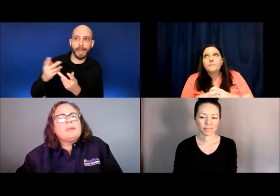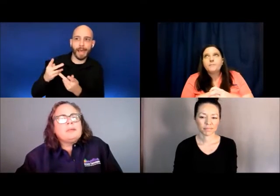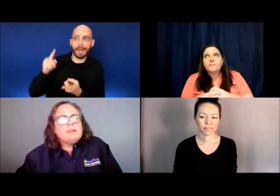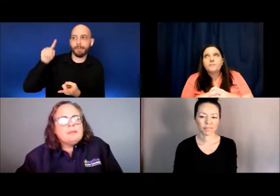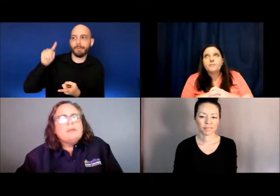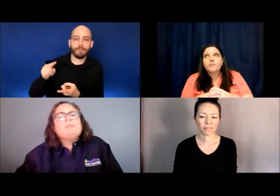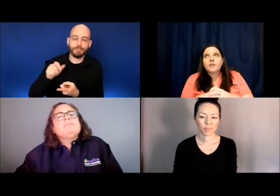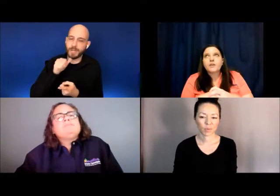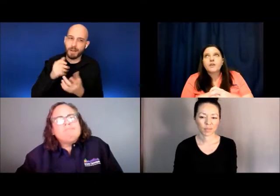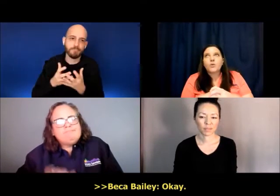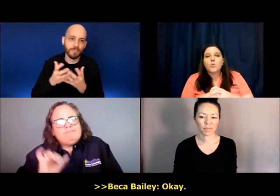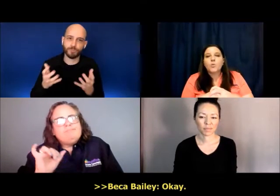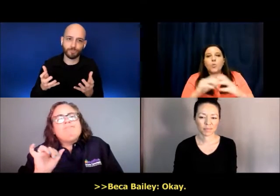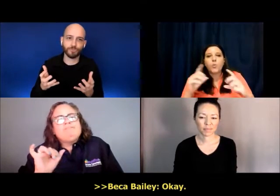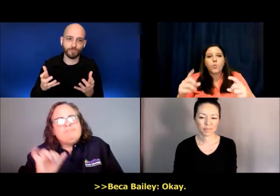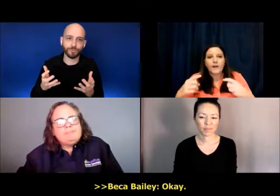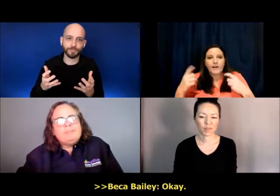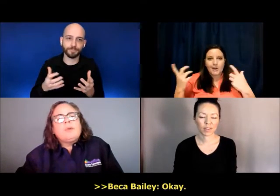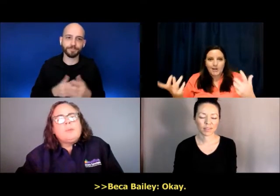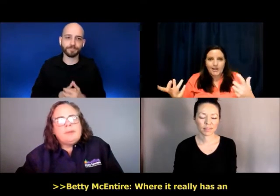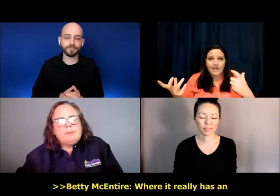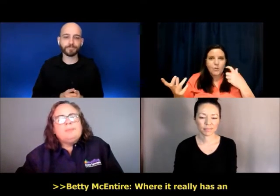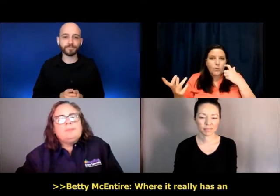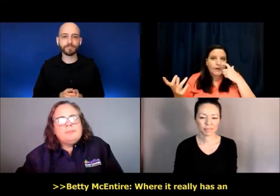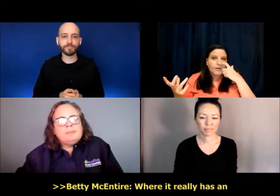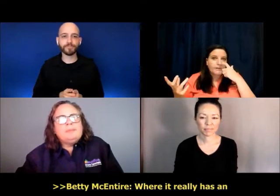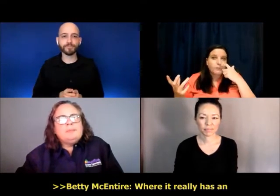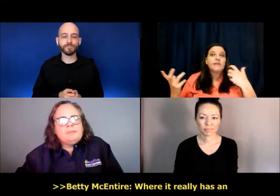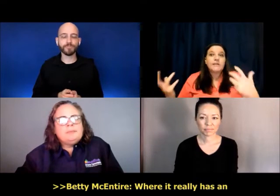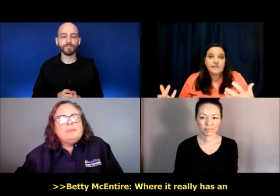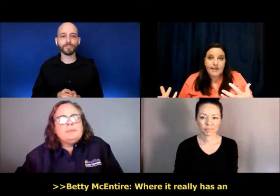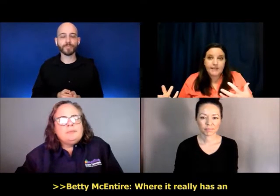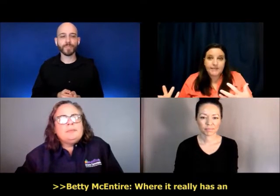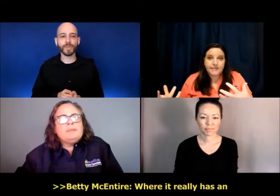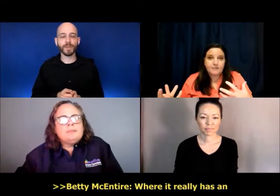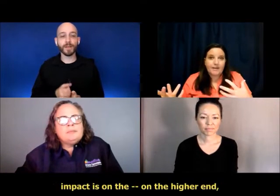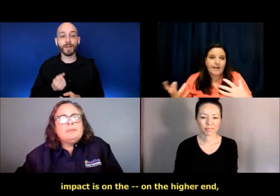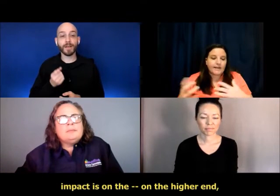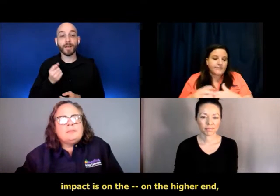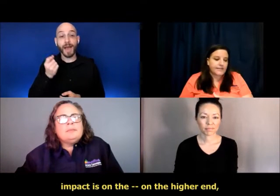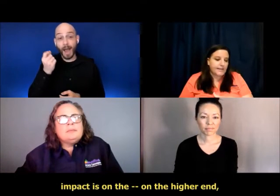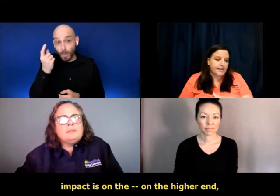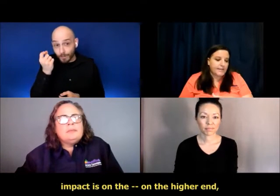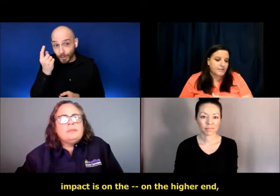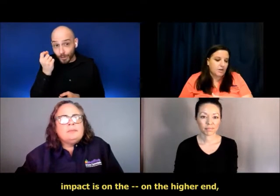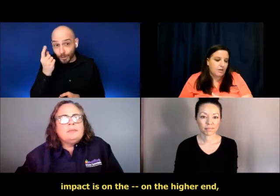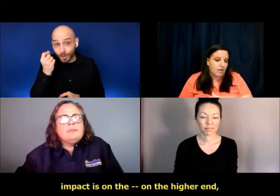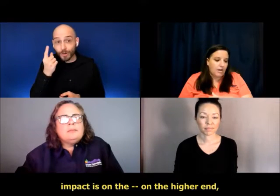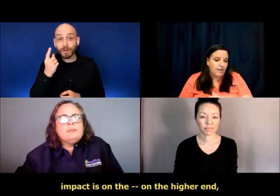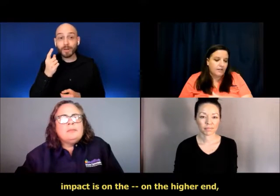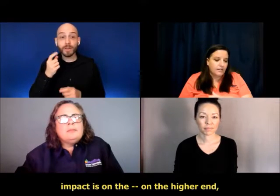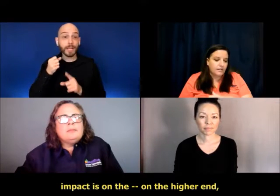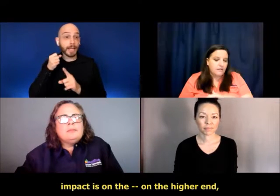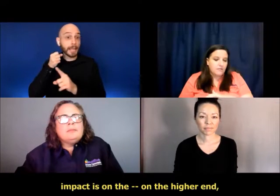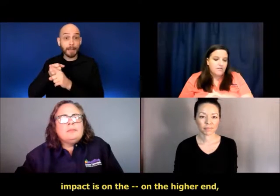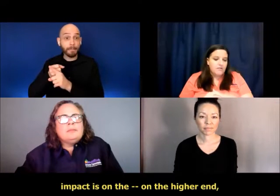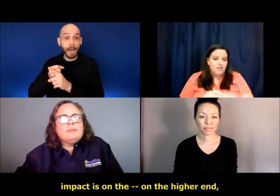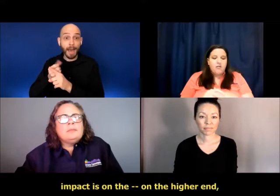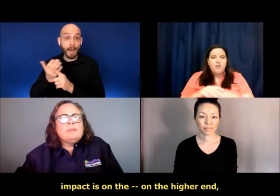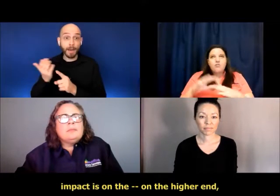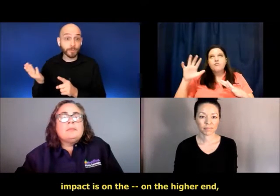um, where, where it really has an impact is on